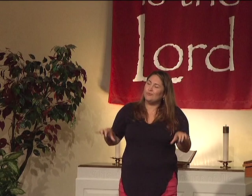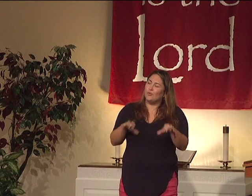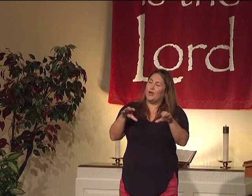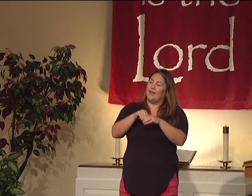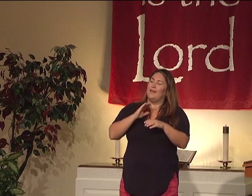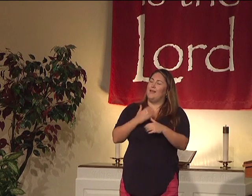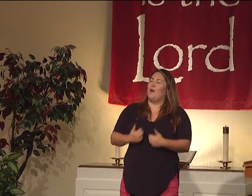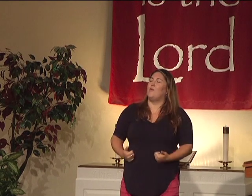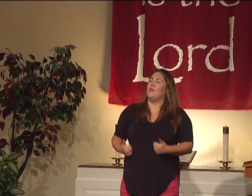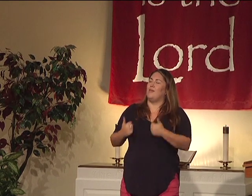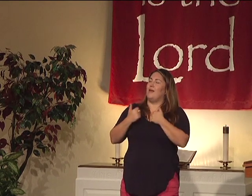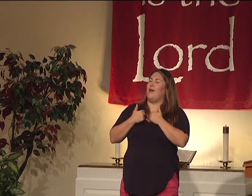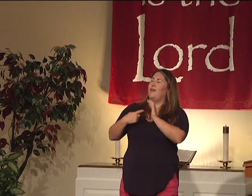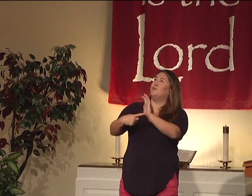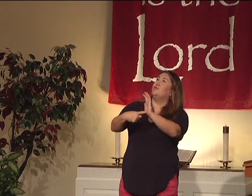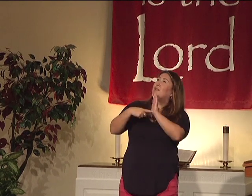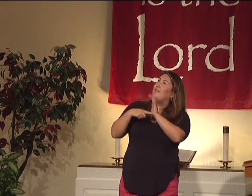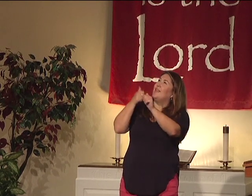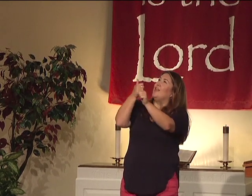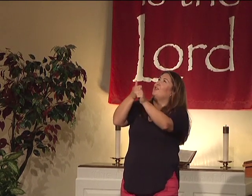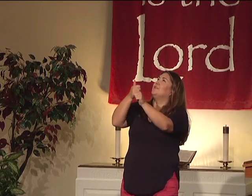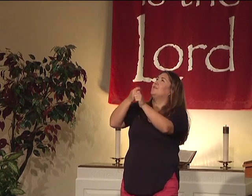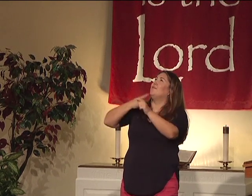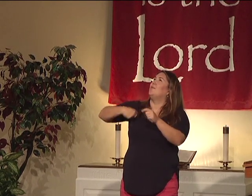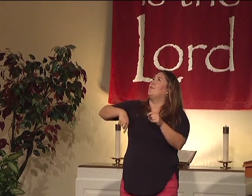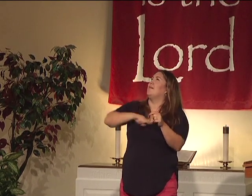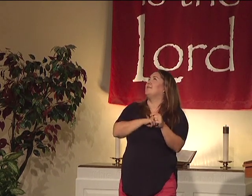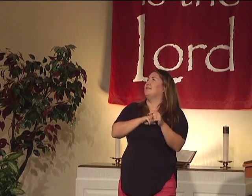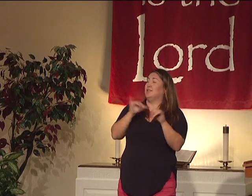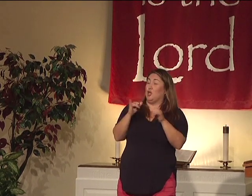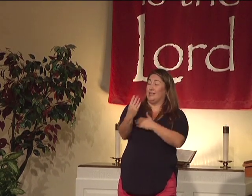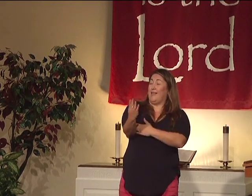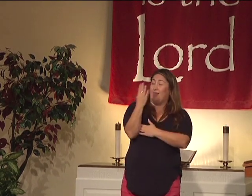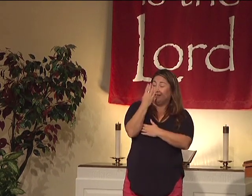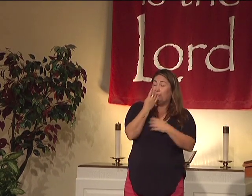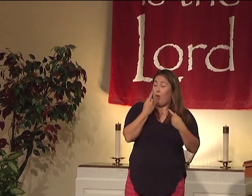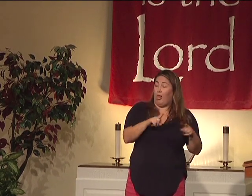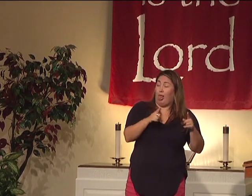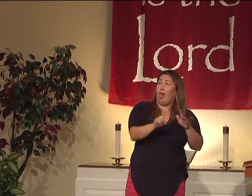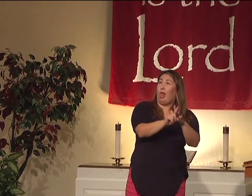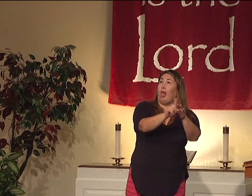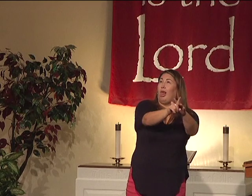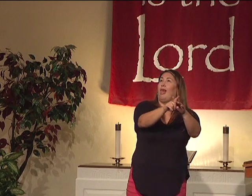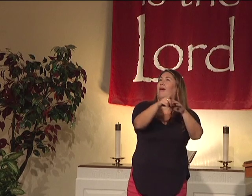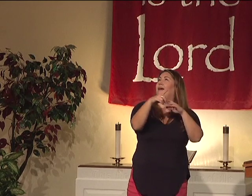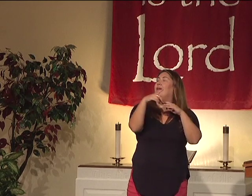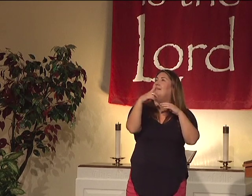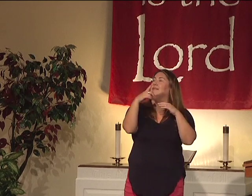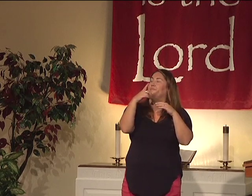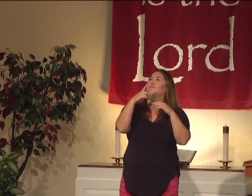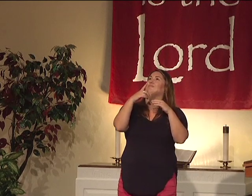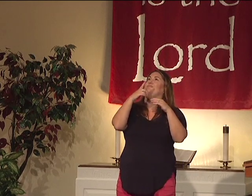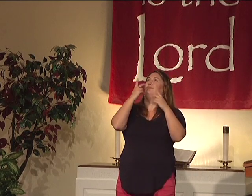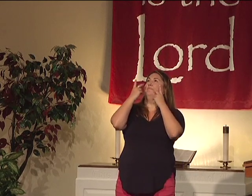Thank you for continually working within our lives and showing each one of us all the things that happened this morning.